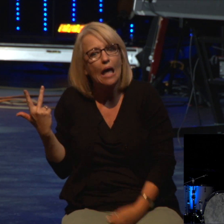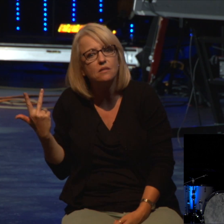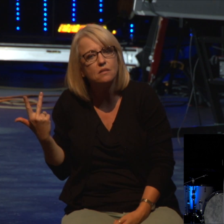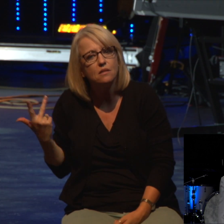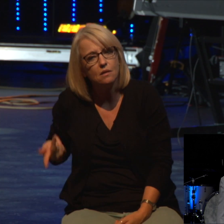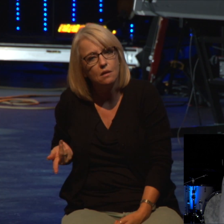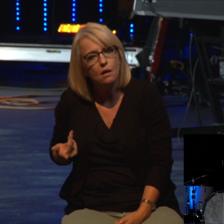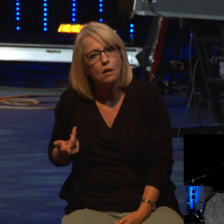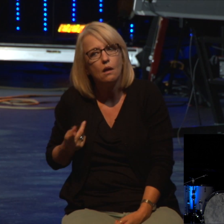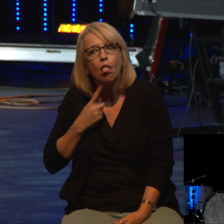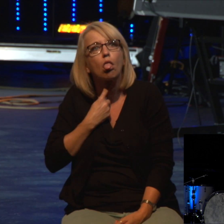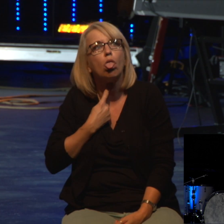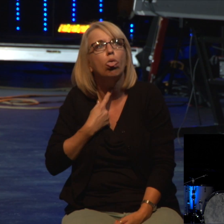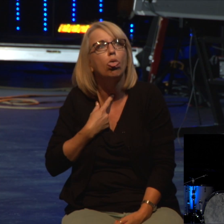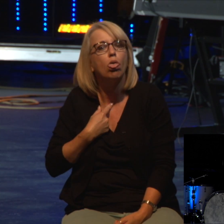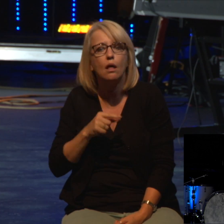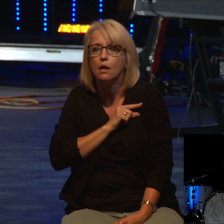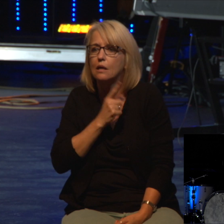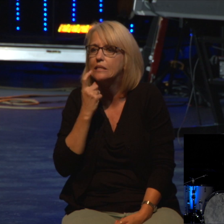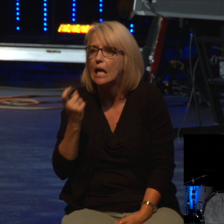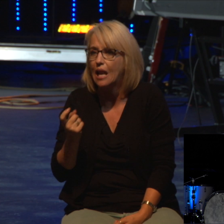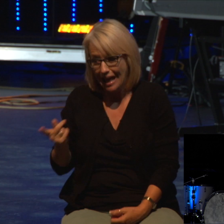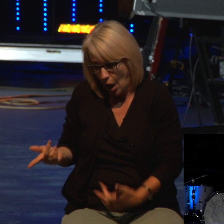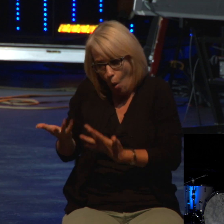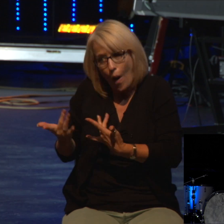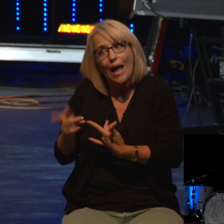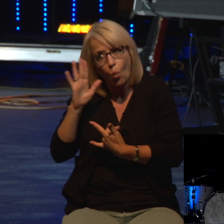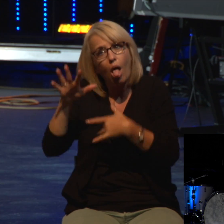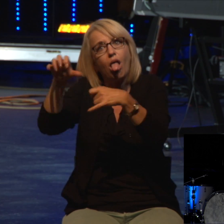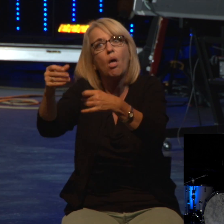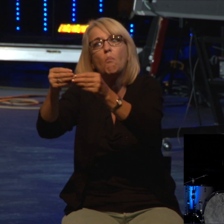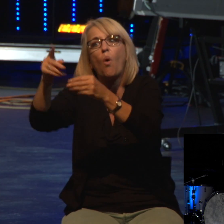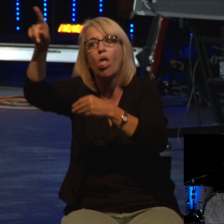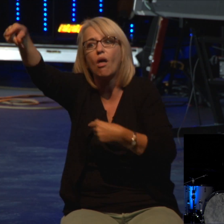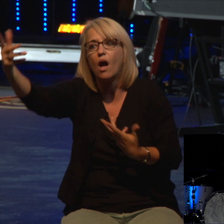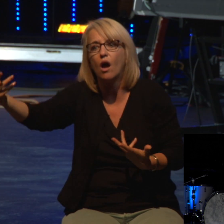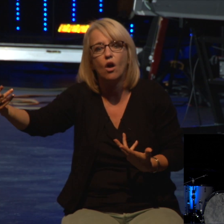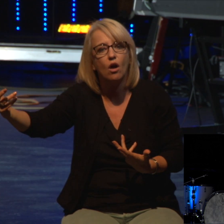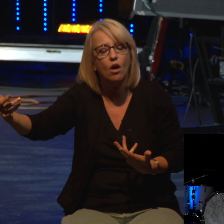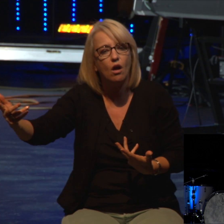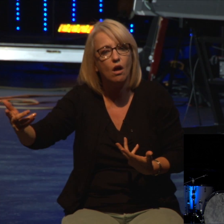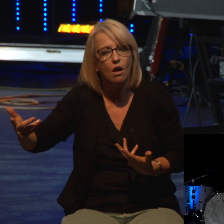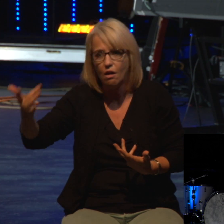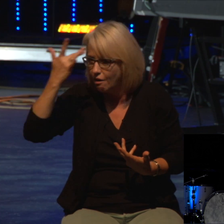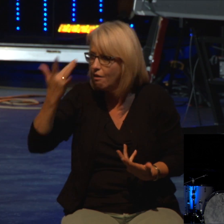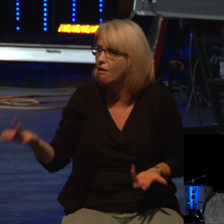Oh well, that's the way it is with sin. But you get into the church